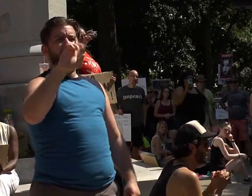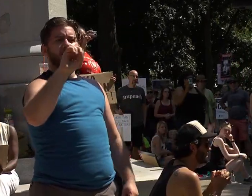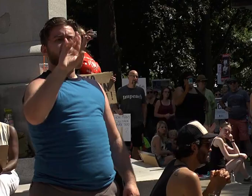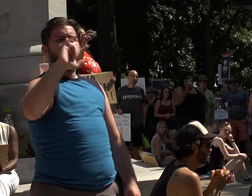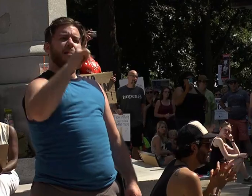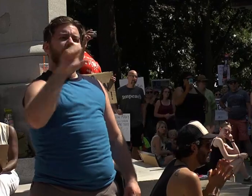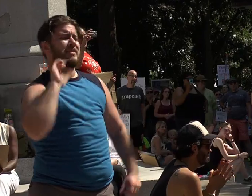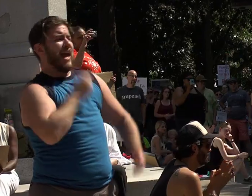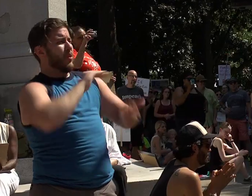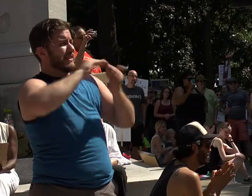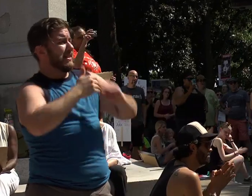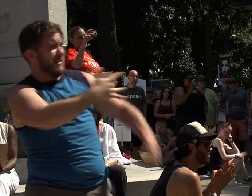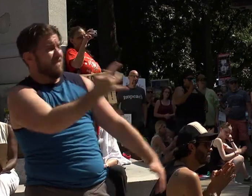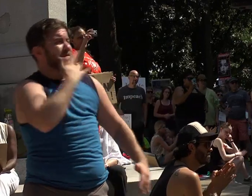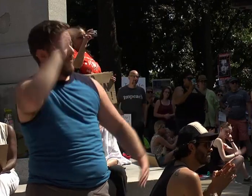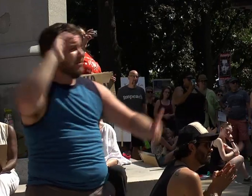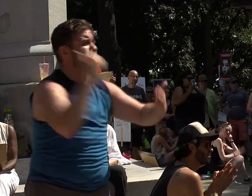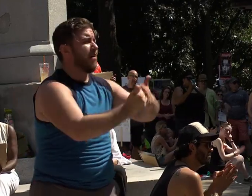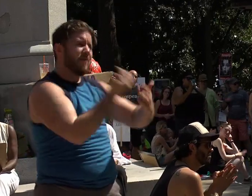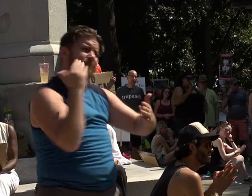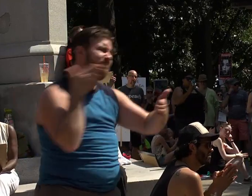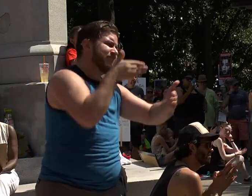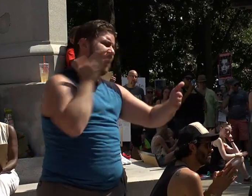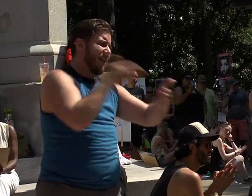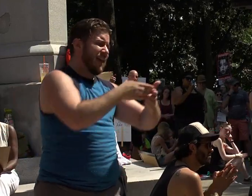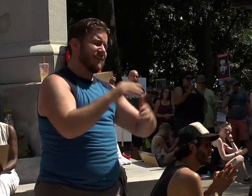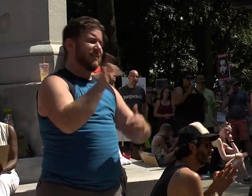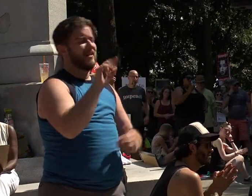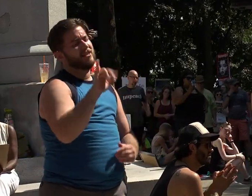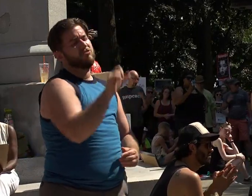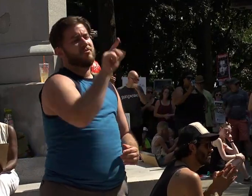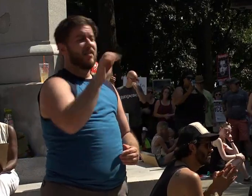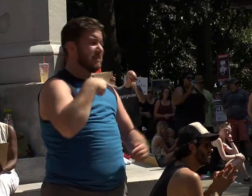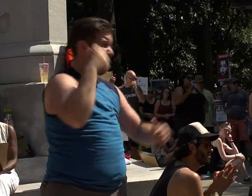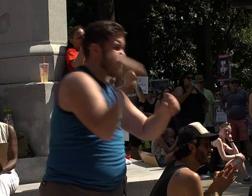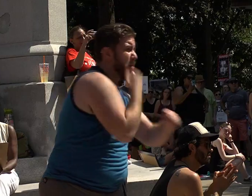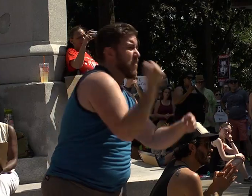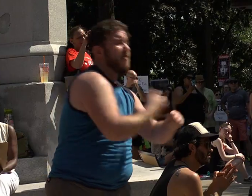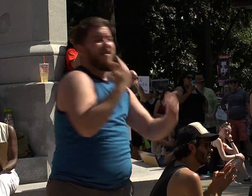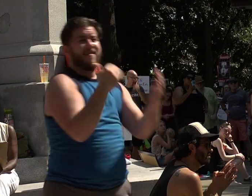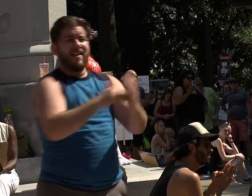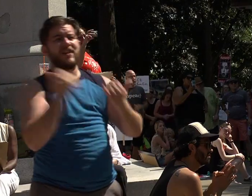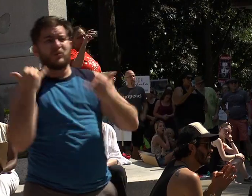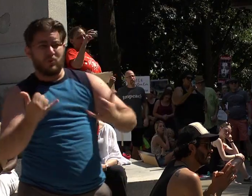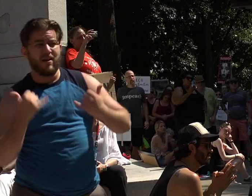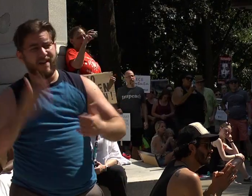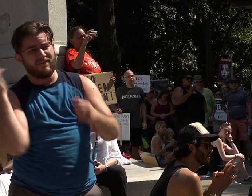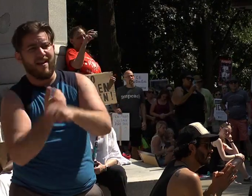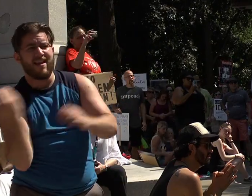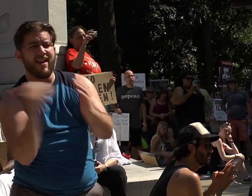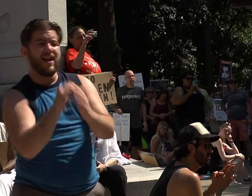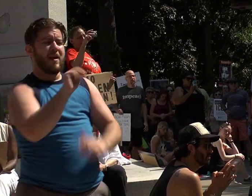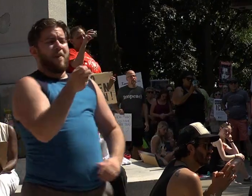fought against injustice, just as you are fighting against injustice today. I'm sorry, I can't be with you, says our mayor, but I